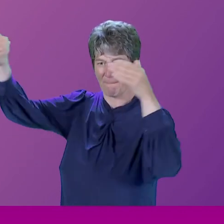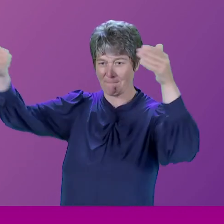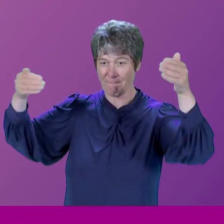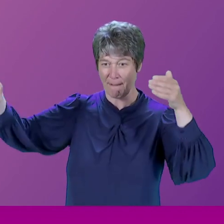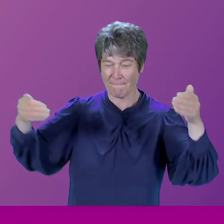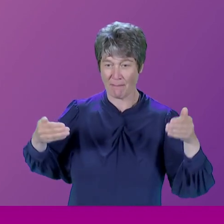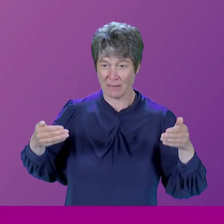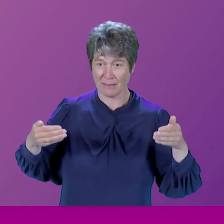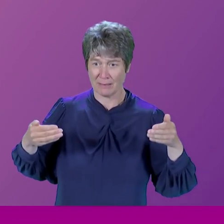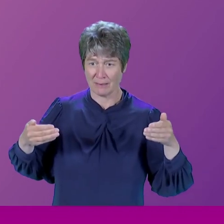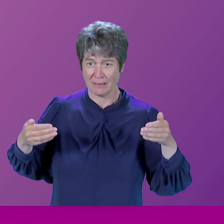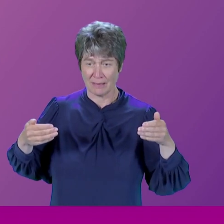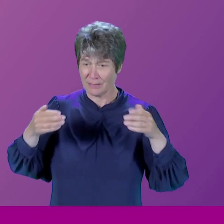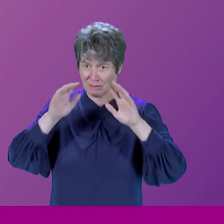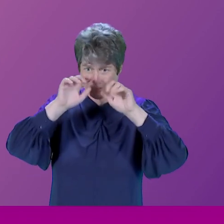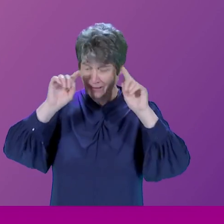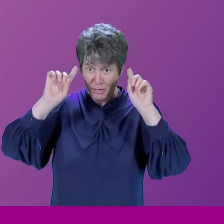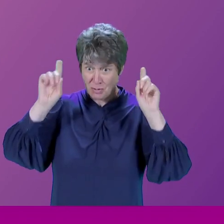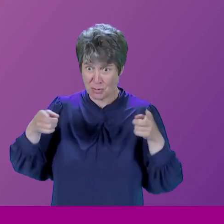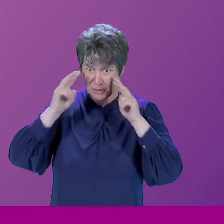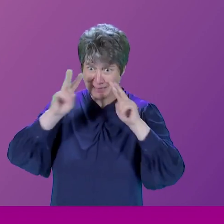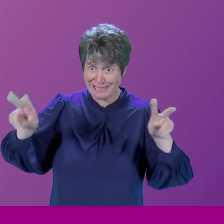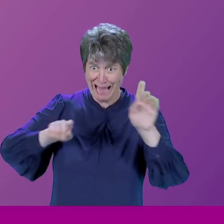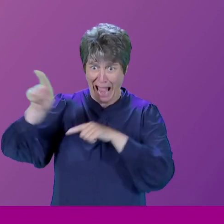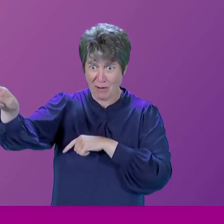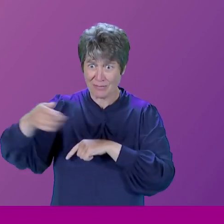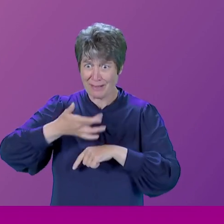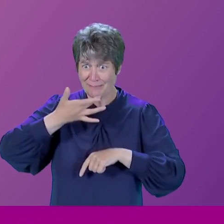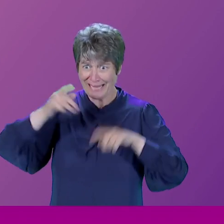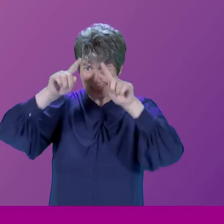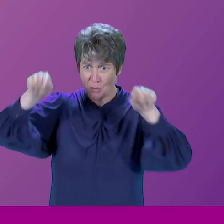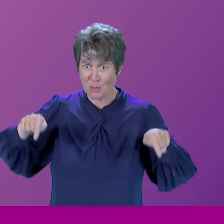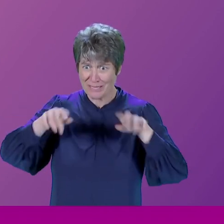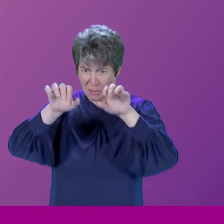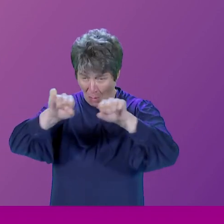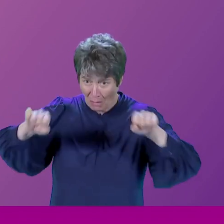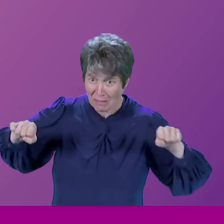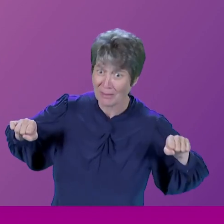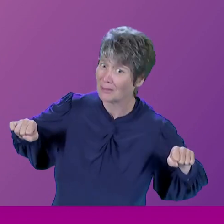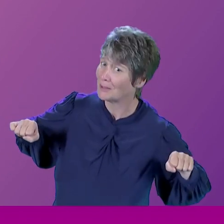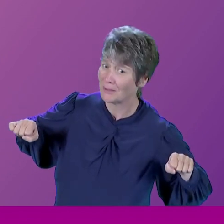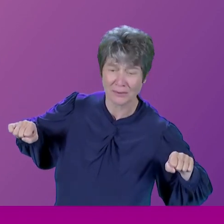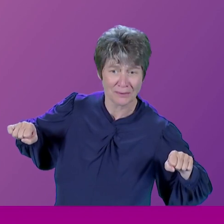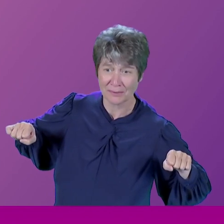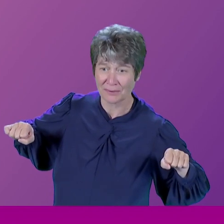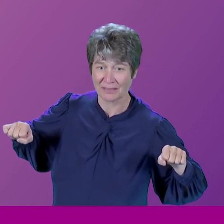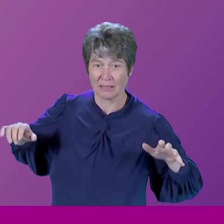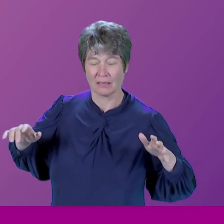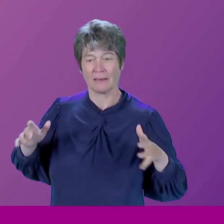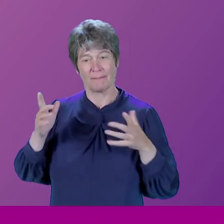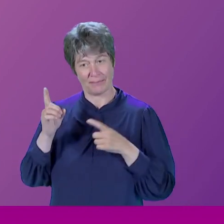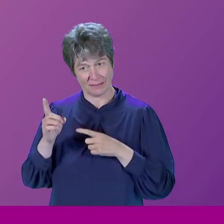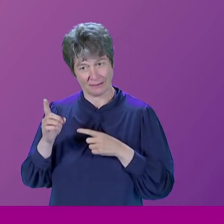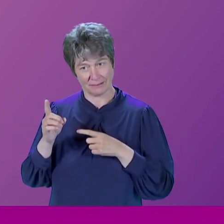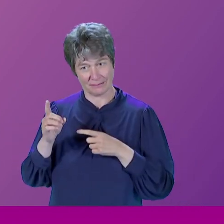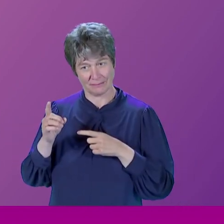couldn't see out of the bloody windows of these Liberal Democrat posters. And I had to run the gauntlet of these Liberal Democrat posters. But, you know,